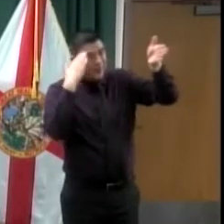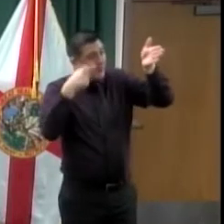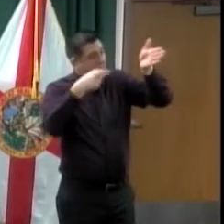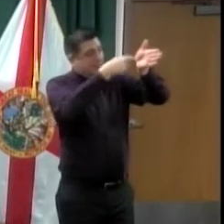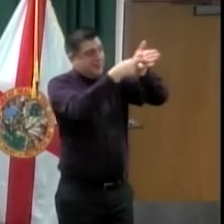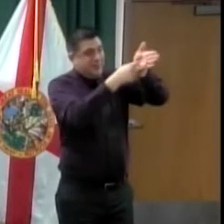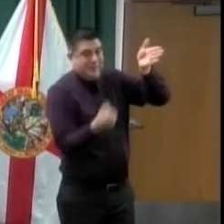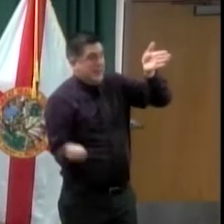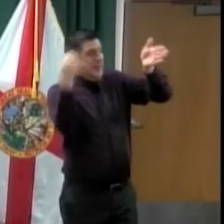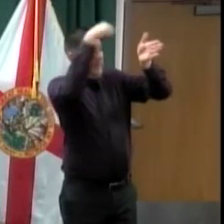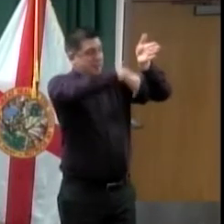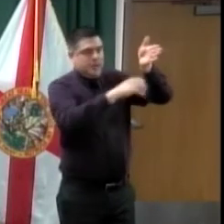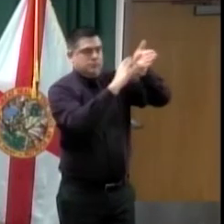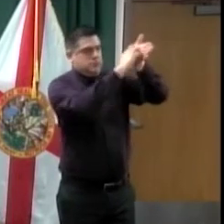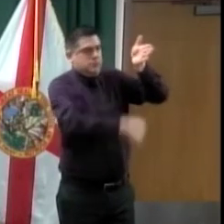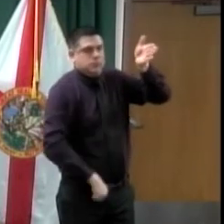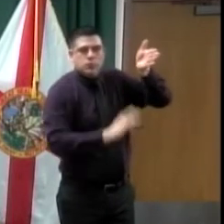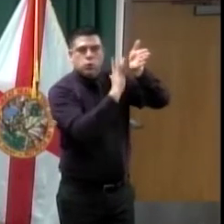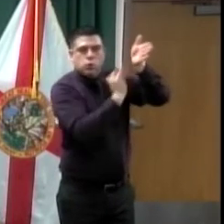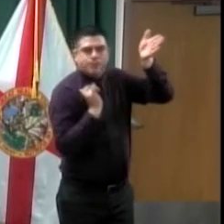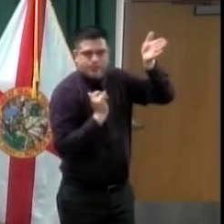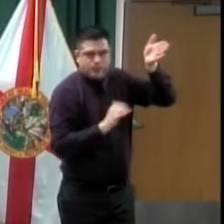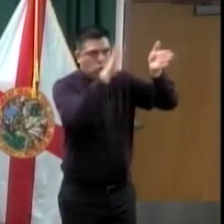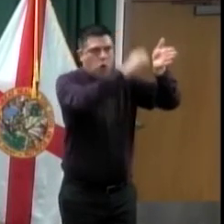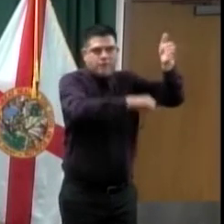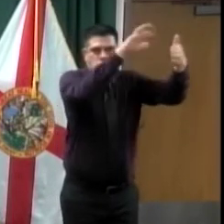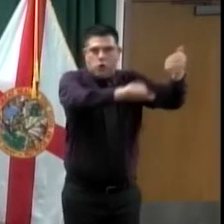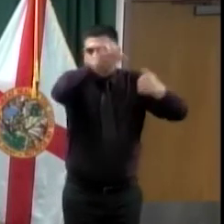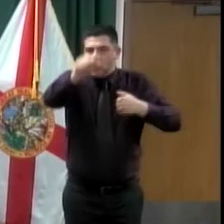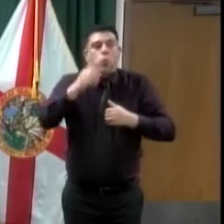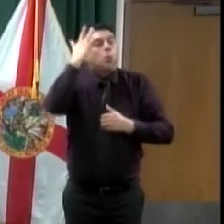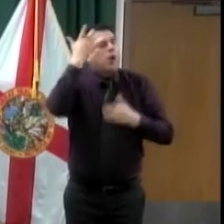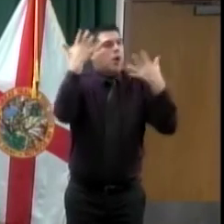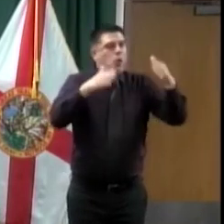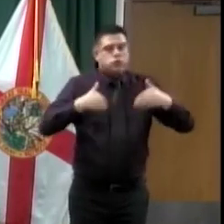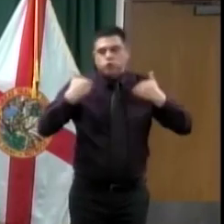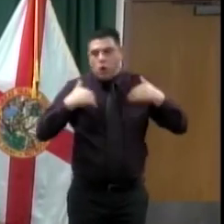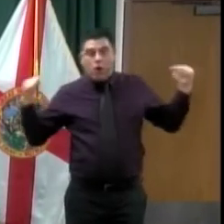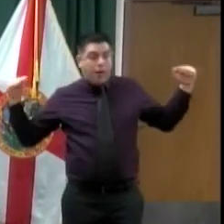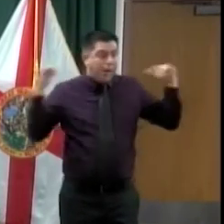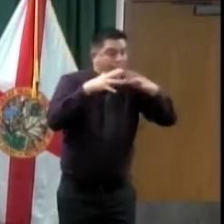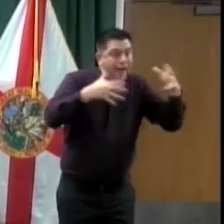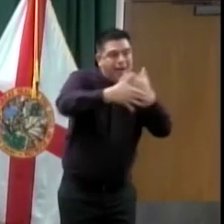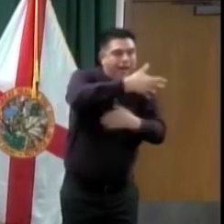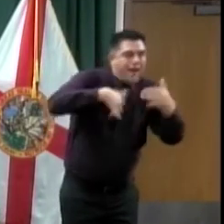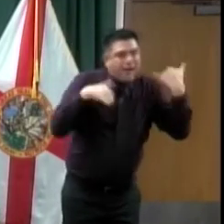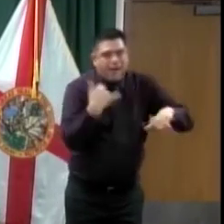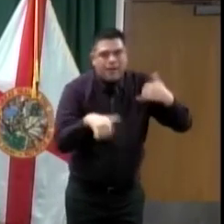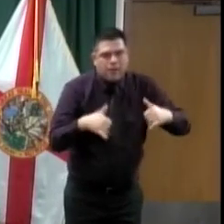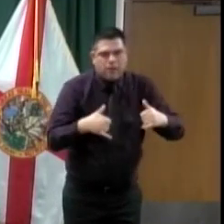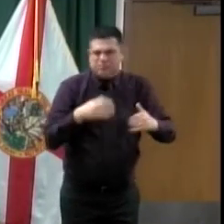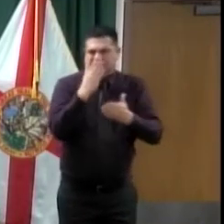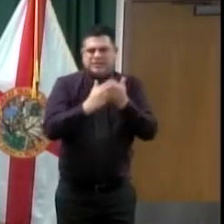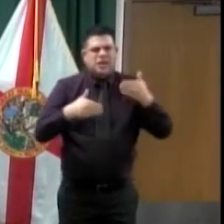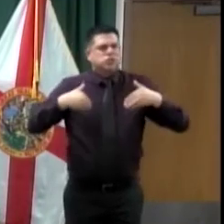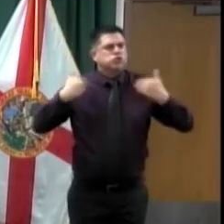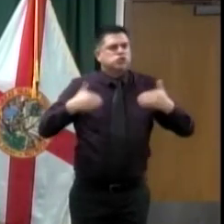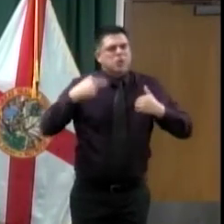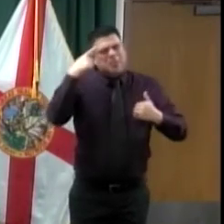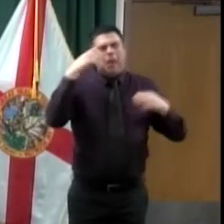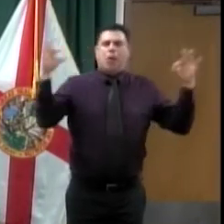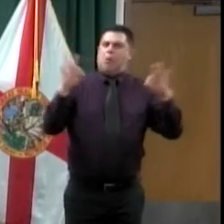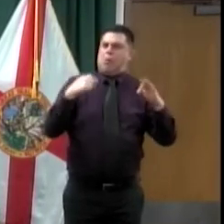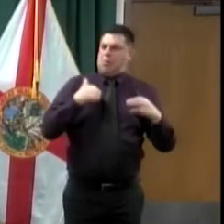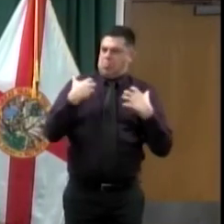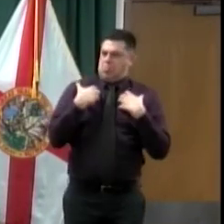courts. We've heard from, unfortunately, some people saying, well, I'm young, so it won't affect me. Well, it affects your mom, it affects the person at the